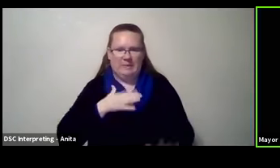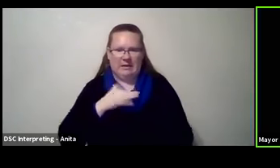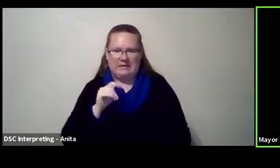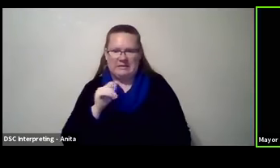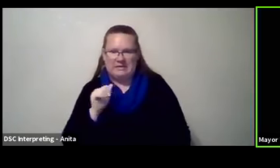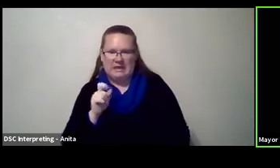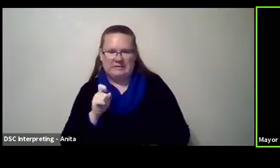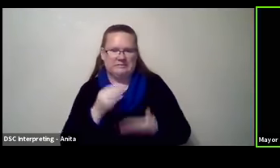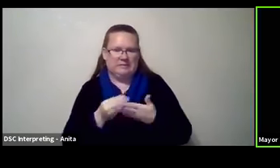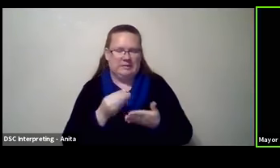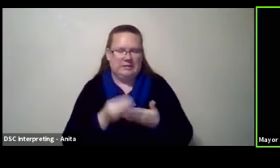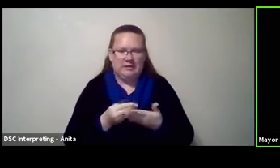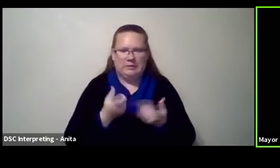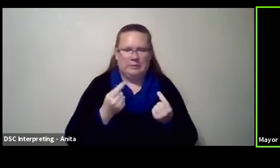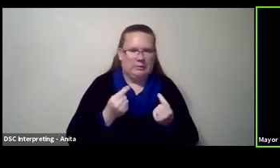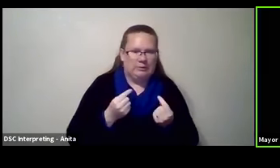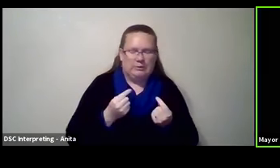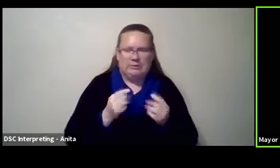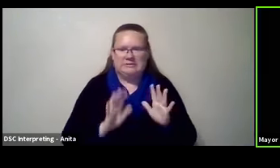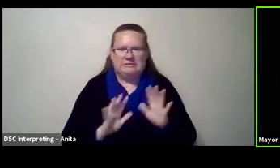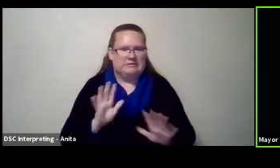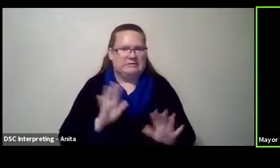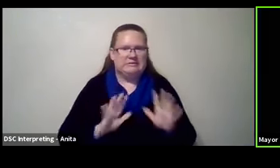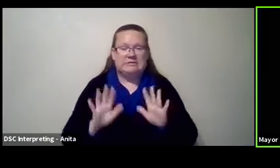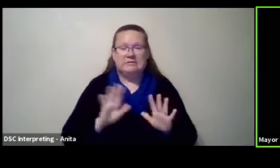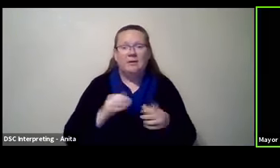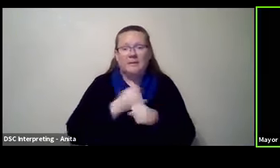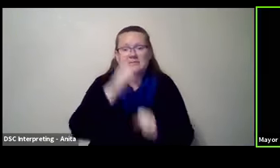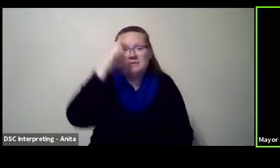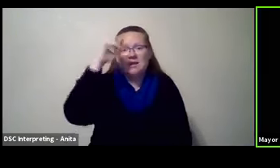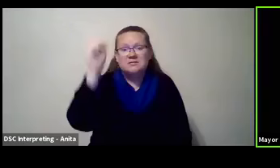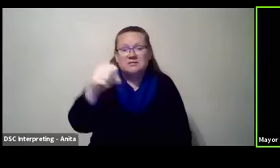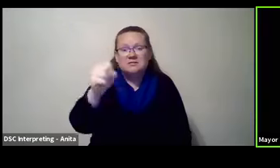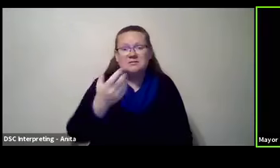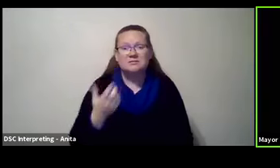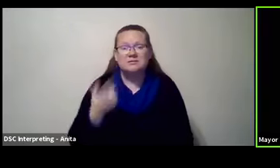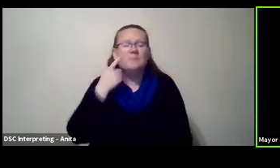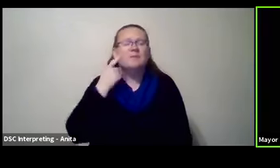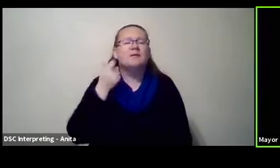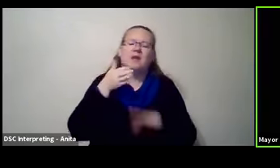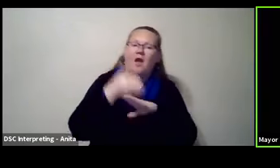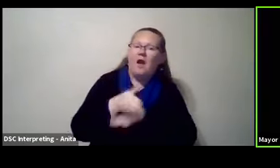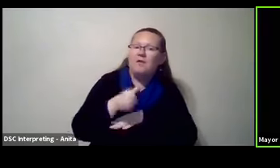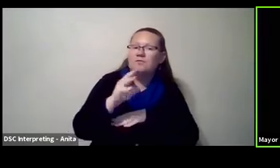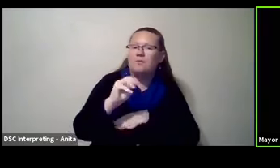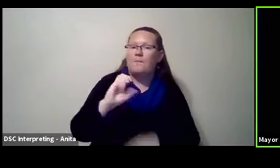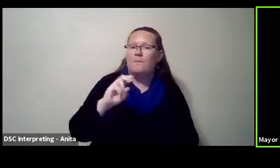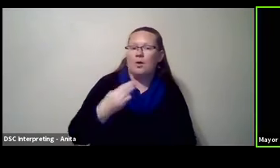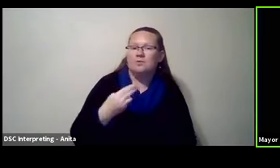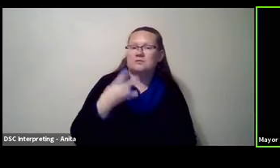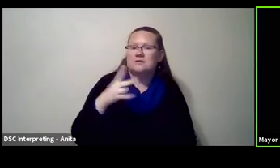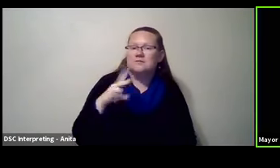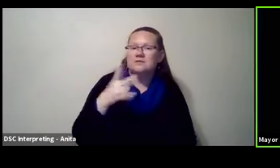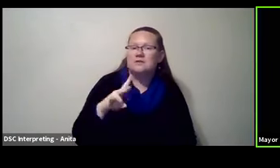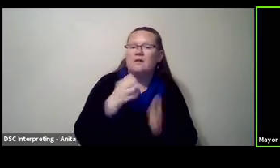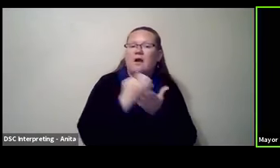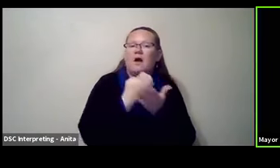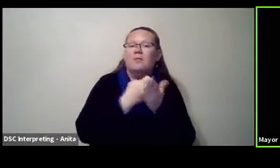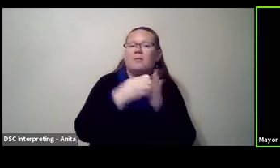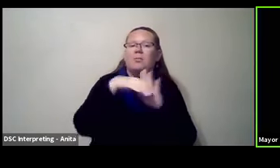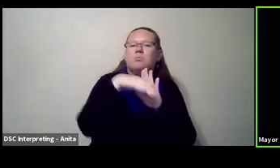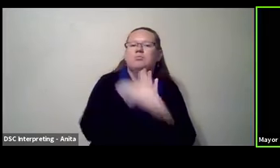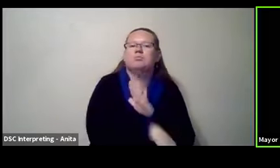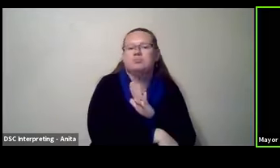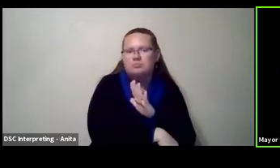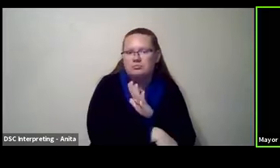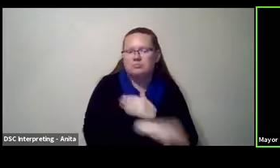spent. Um, it makes all the sense of the world because after March 17th, the economy collapsed, the, uh, stock market